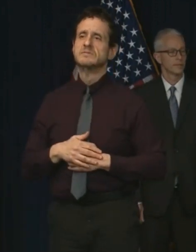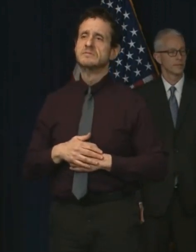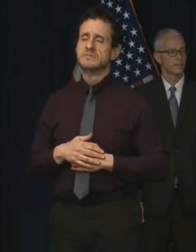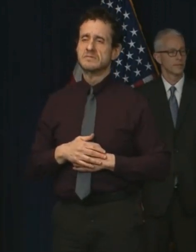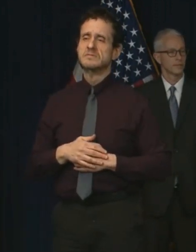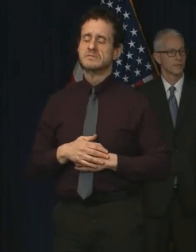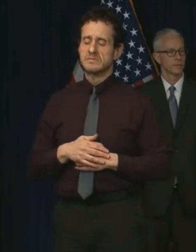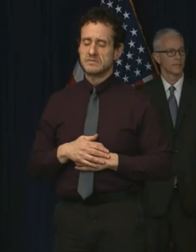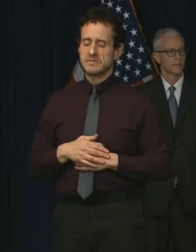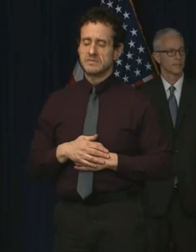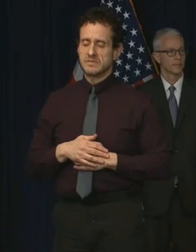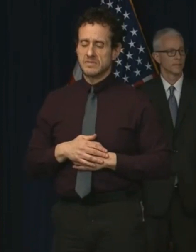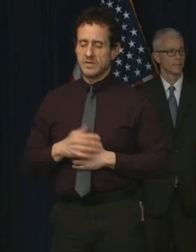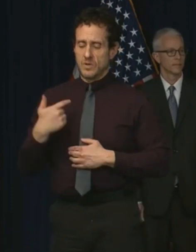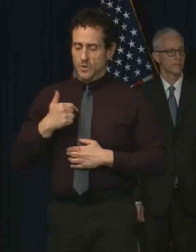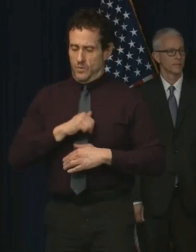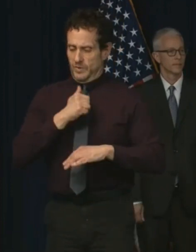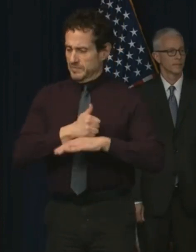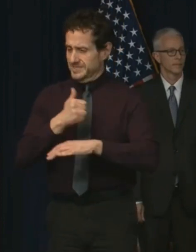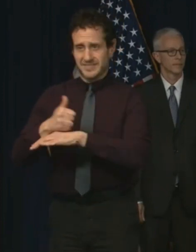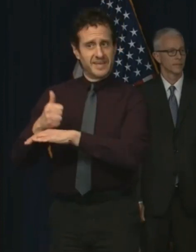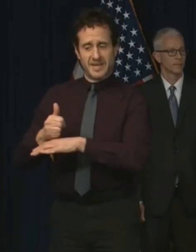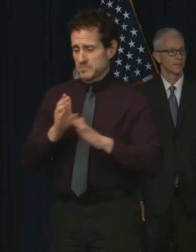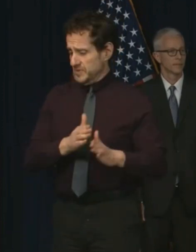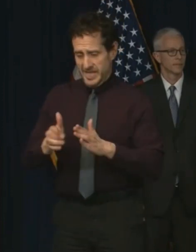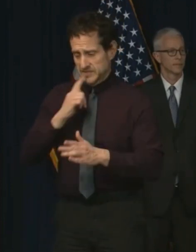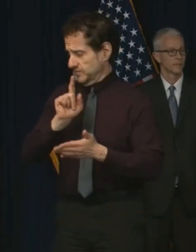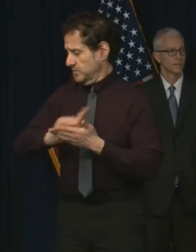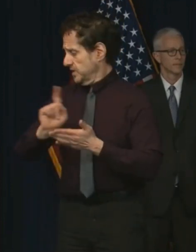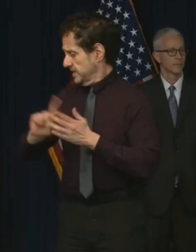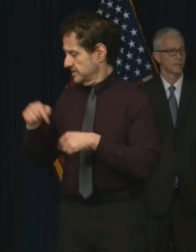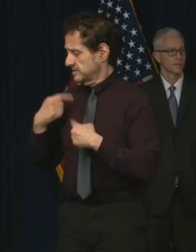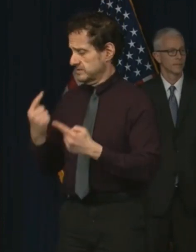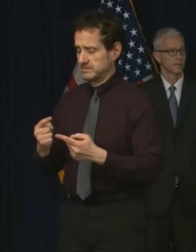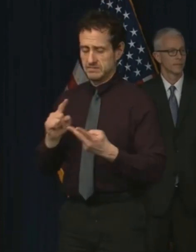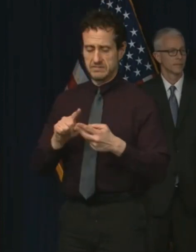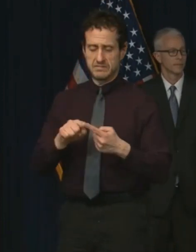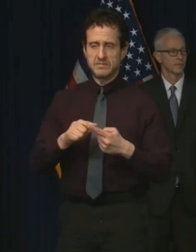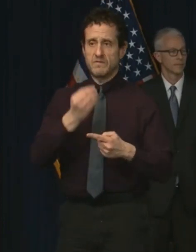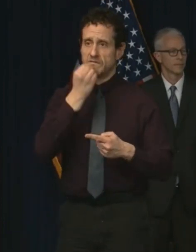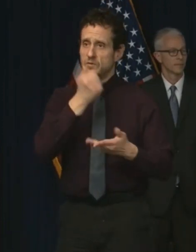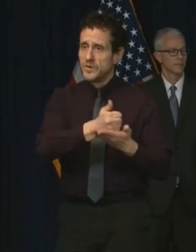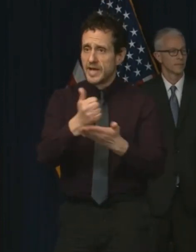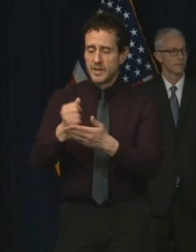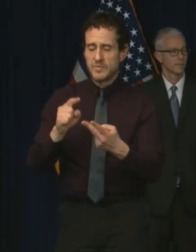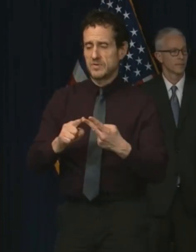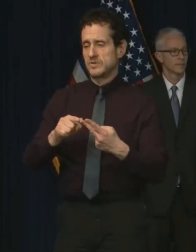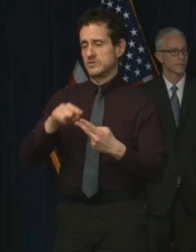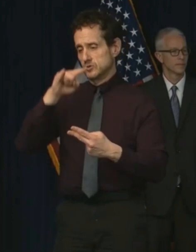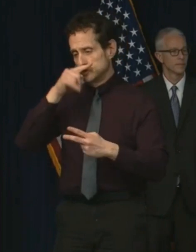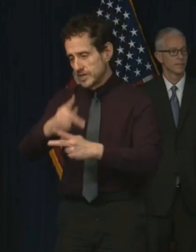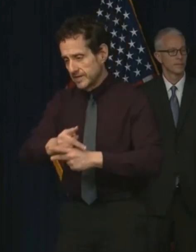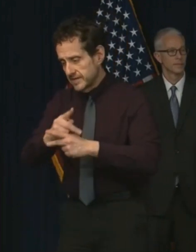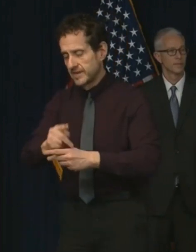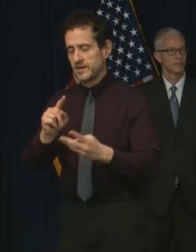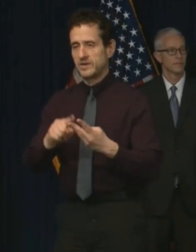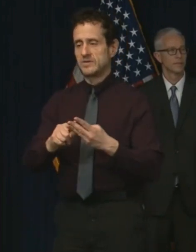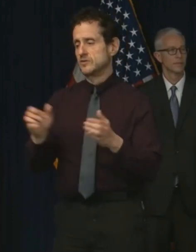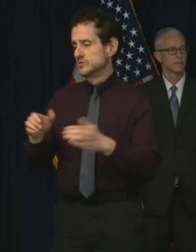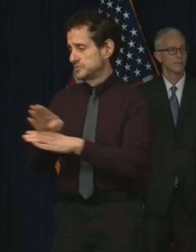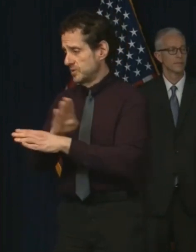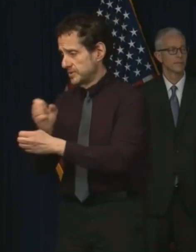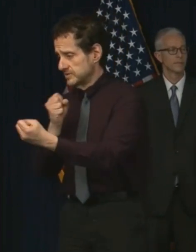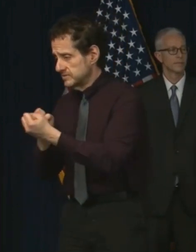measures we have been putting in place now for weeks, related to everything from food assistance, childcare, small business support,